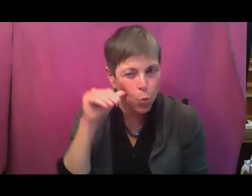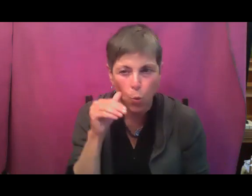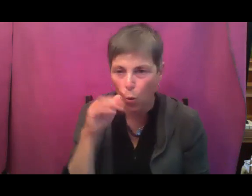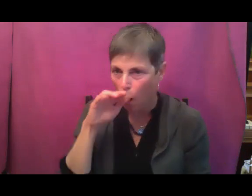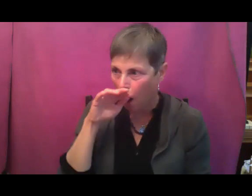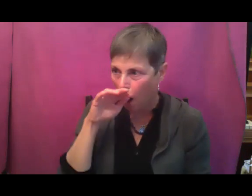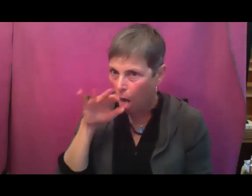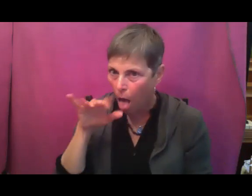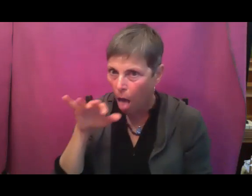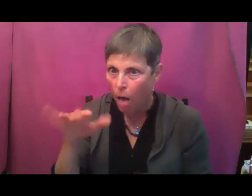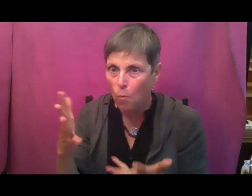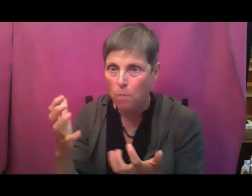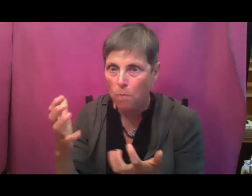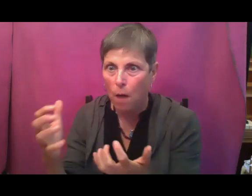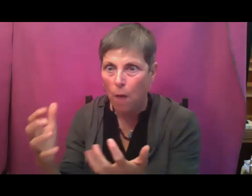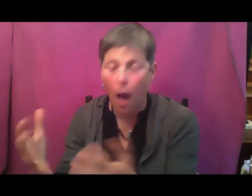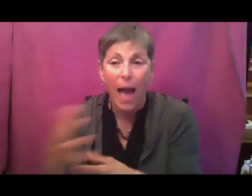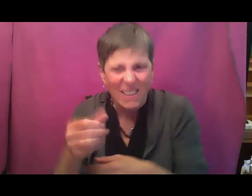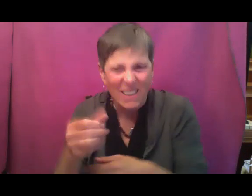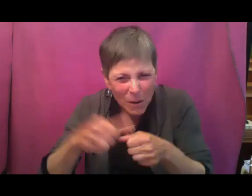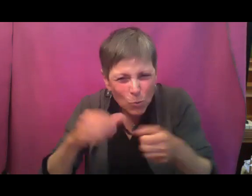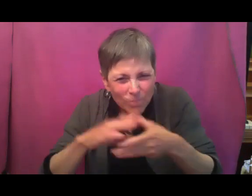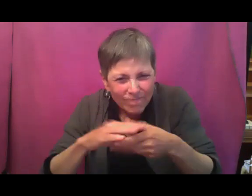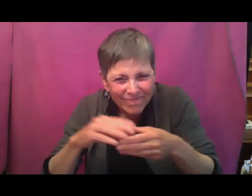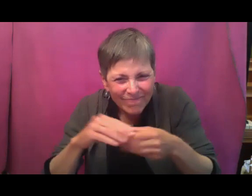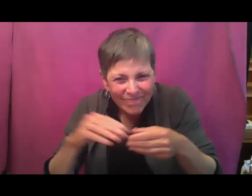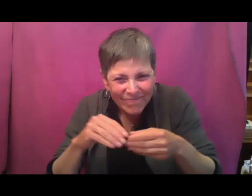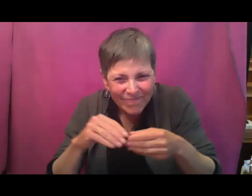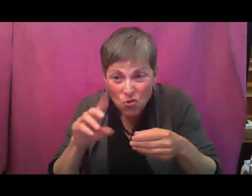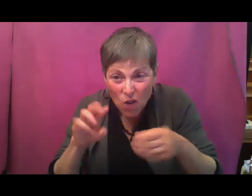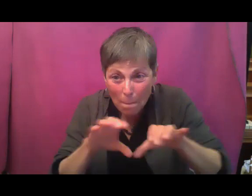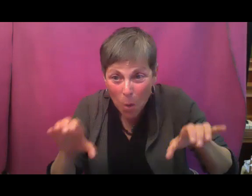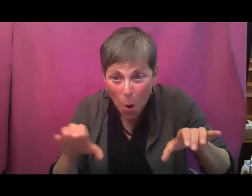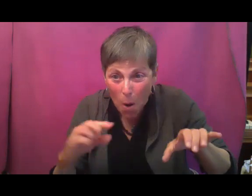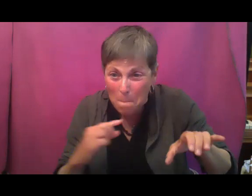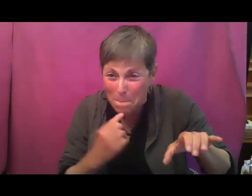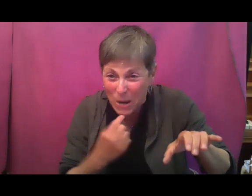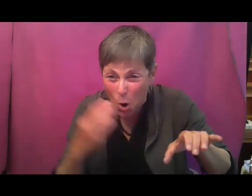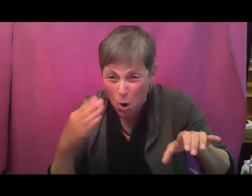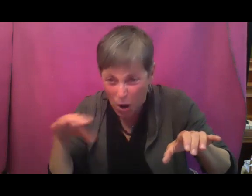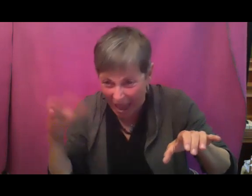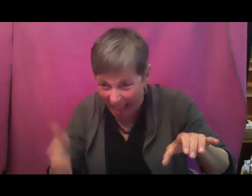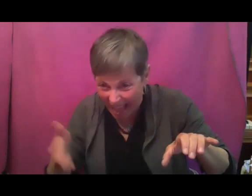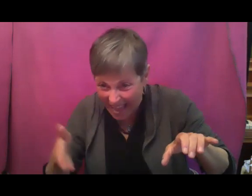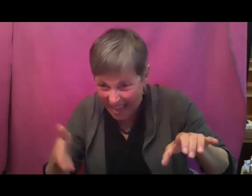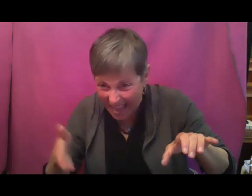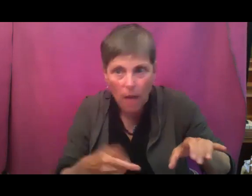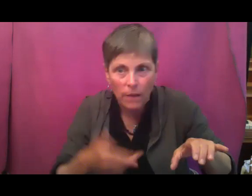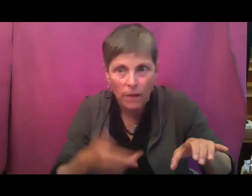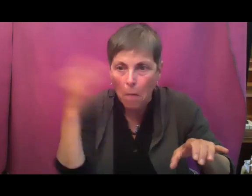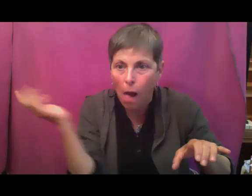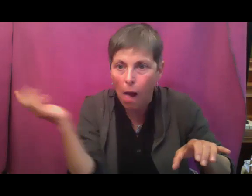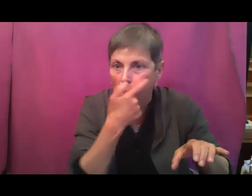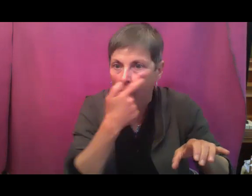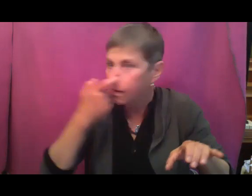that super bitter compound that's on the stem end of the cucumber. They love cucurbitacin. And